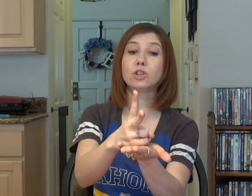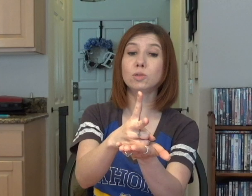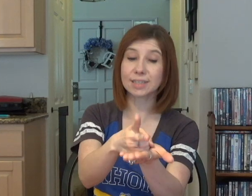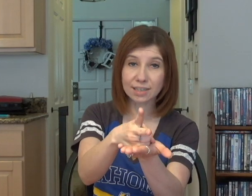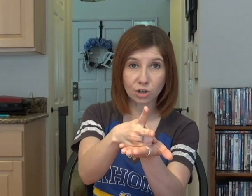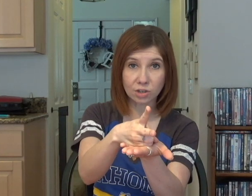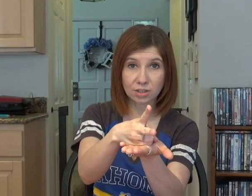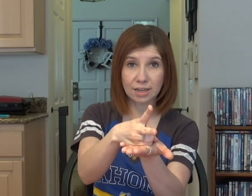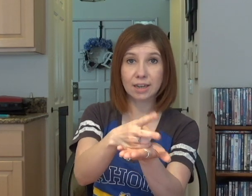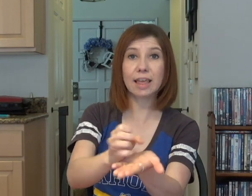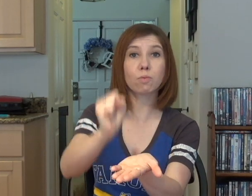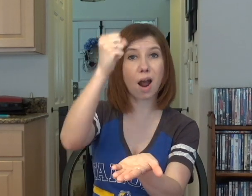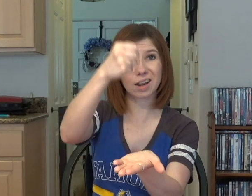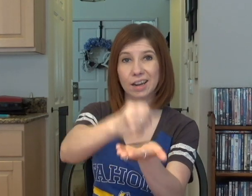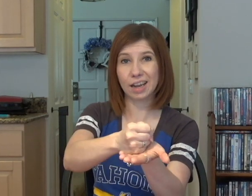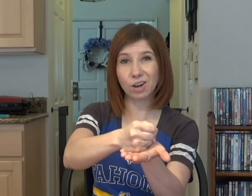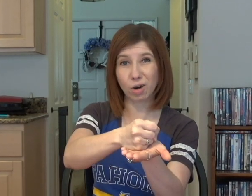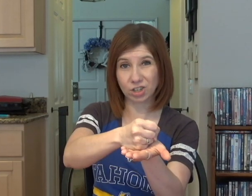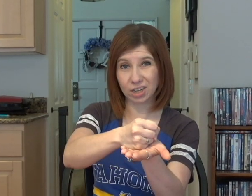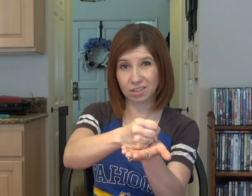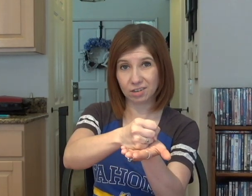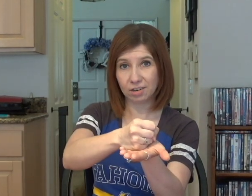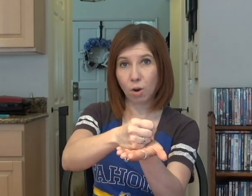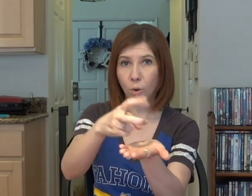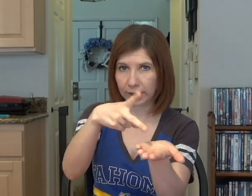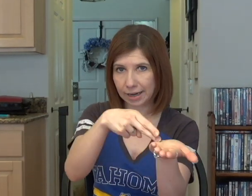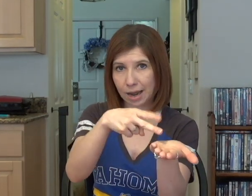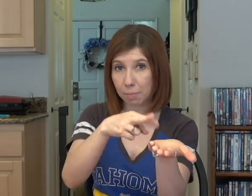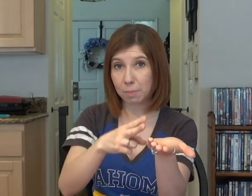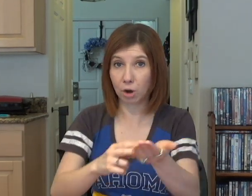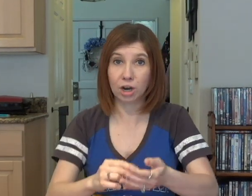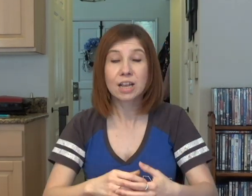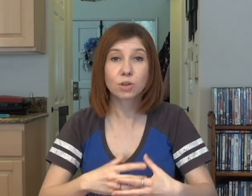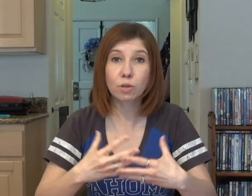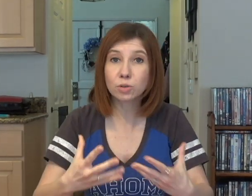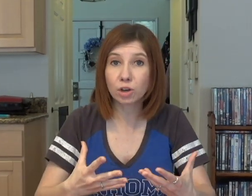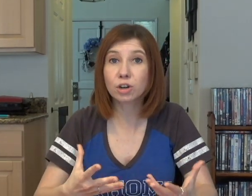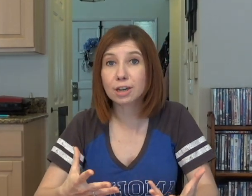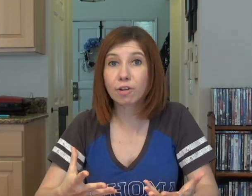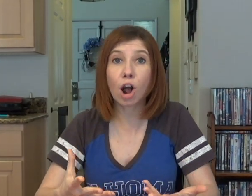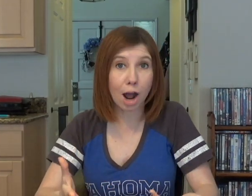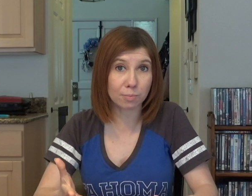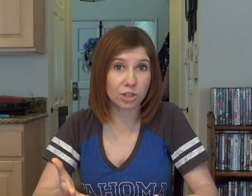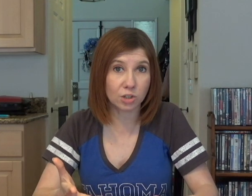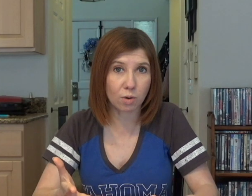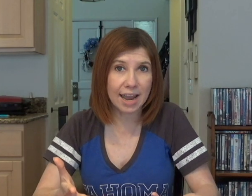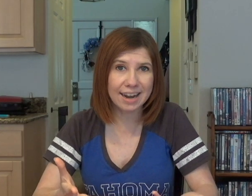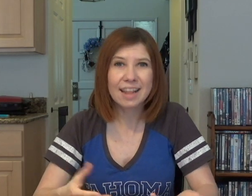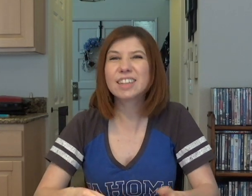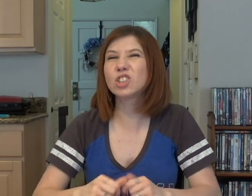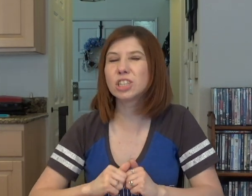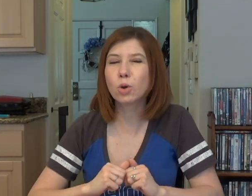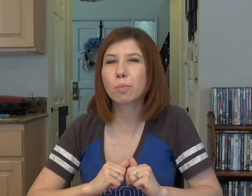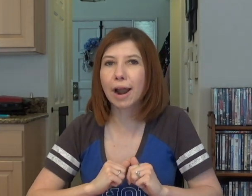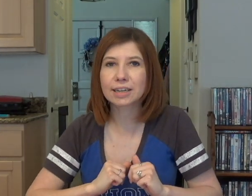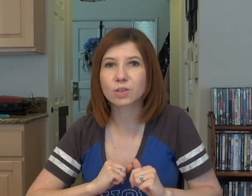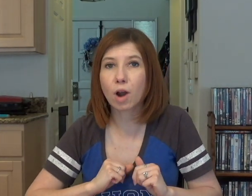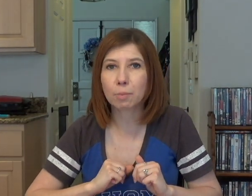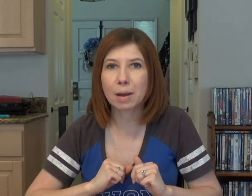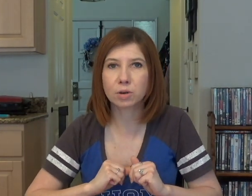choose scissors, then Rock can crush it, or it can cut paper. So those are your different options, right? Let's just do a practice Rock Paper